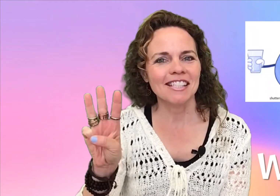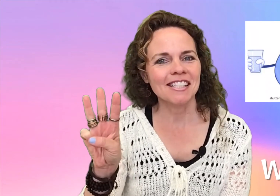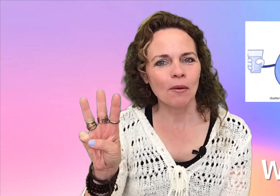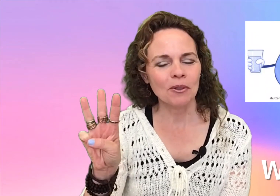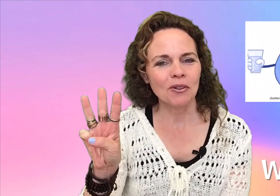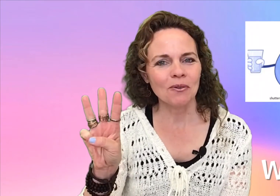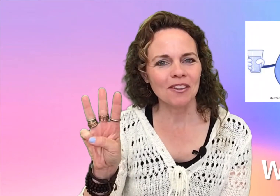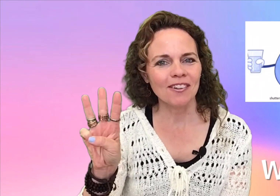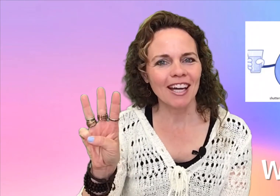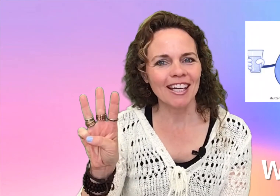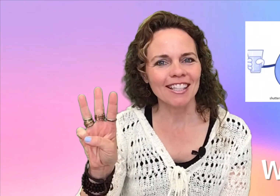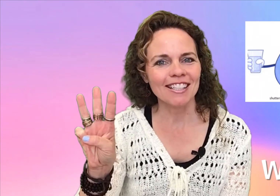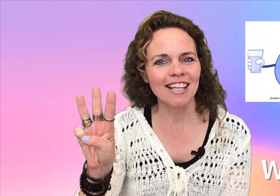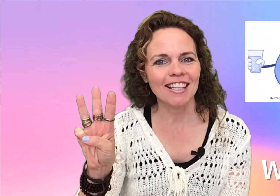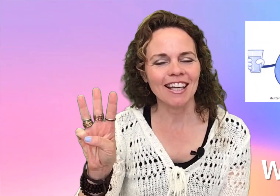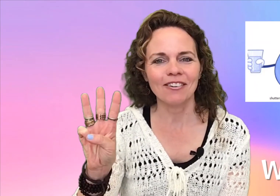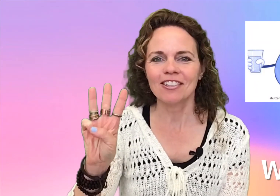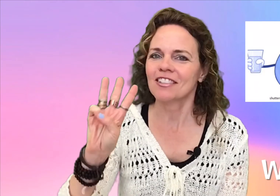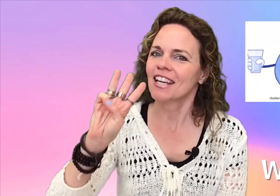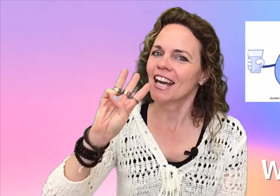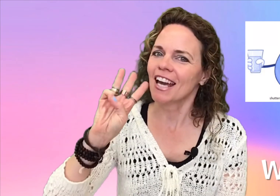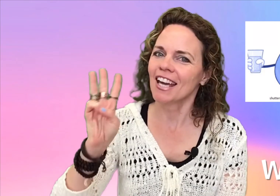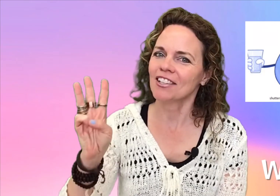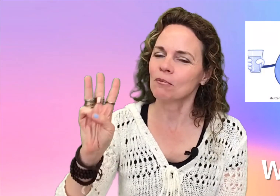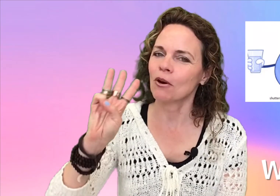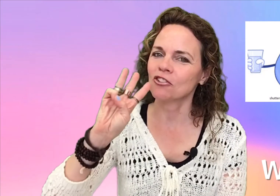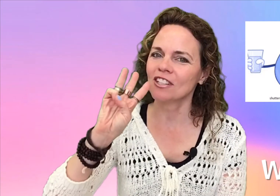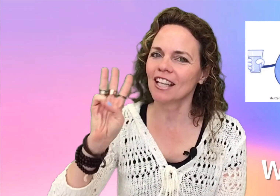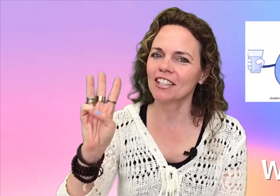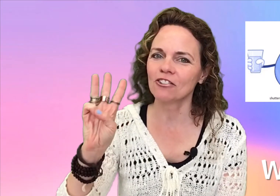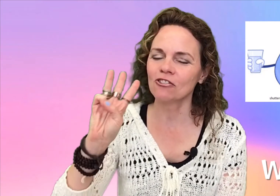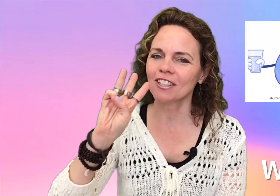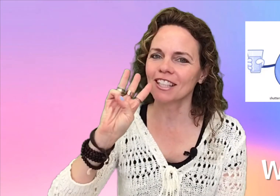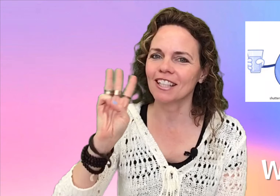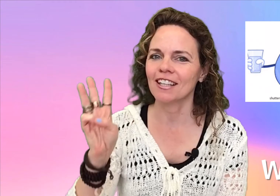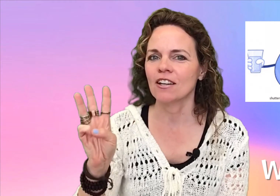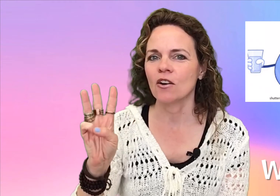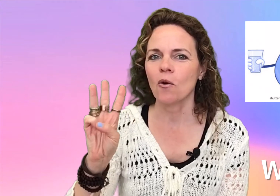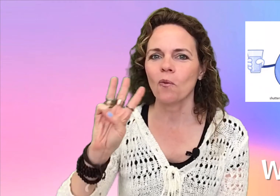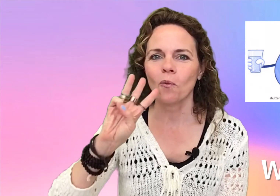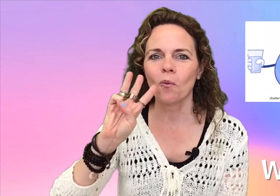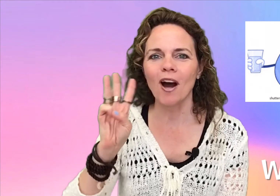W with your hand in sign language and you motion like you're drinking. Water.